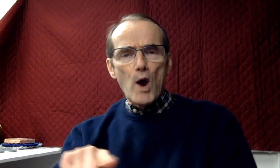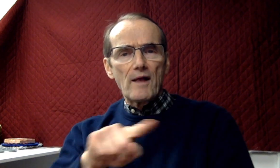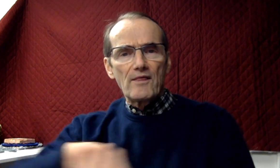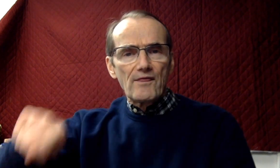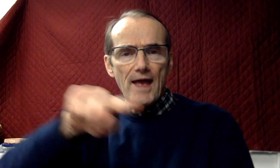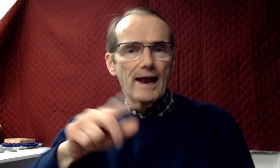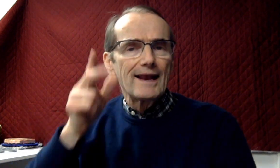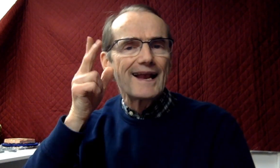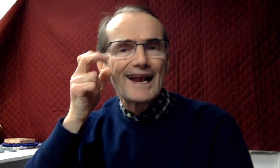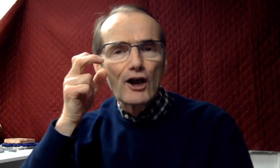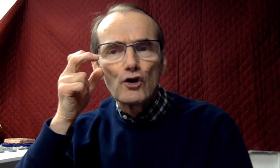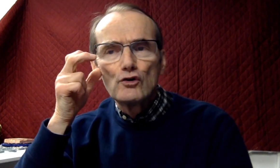words of the law.